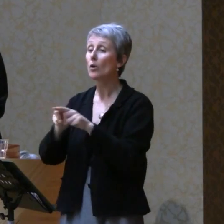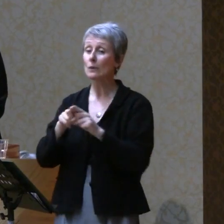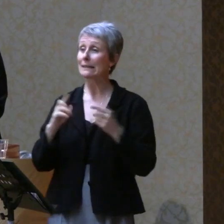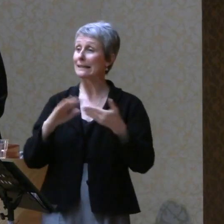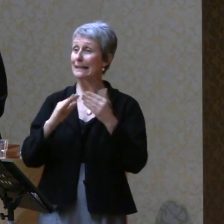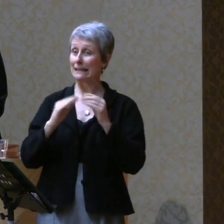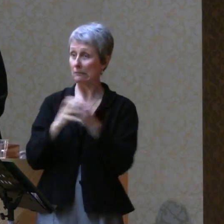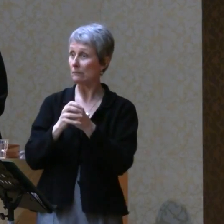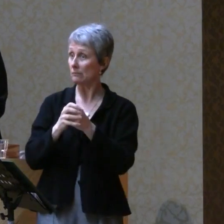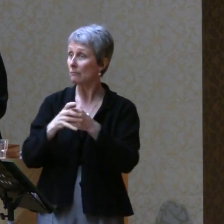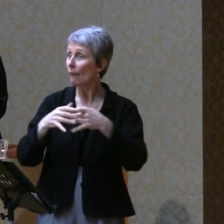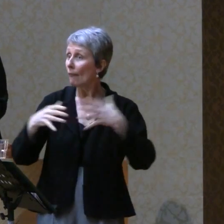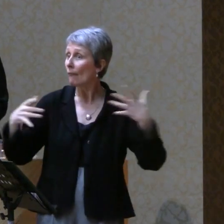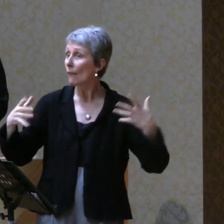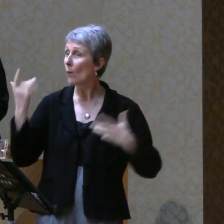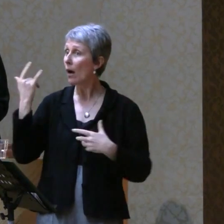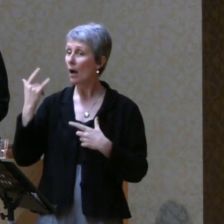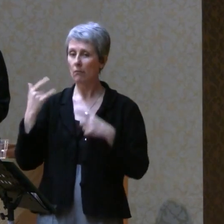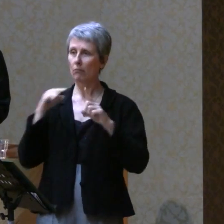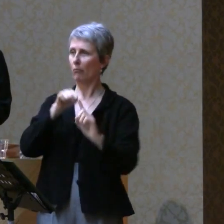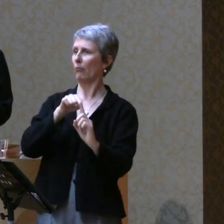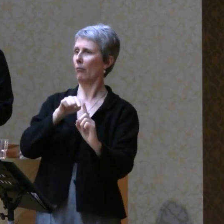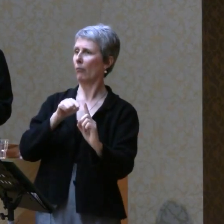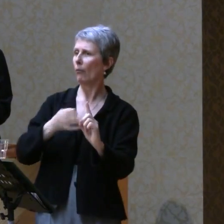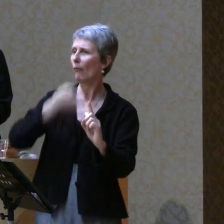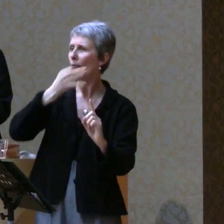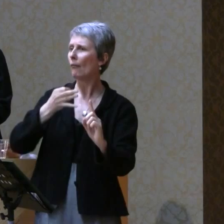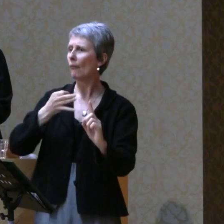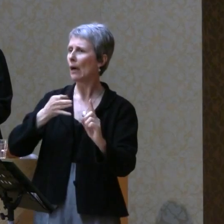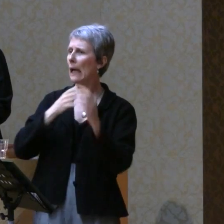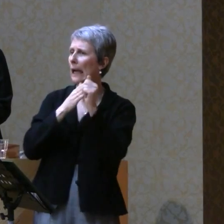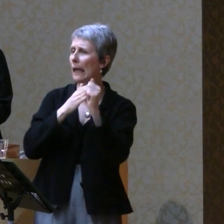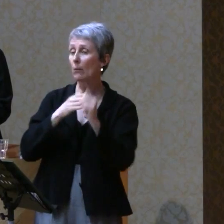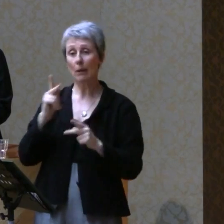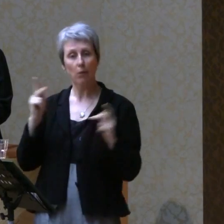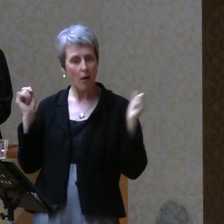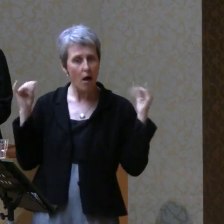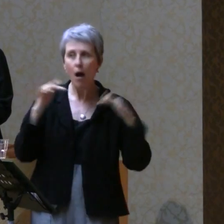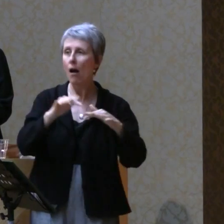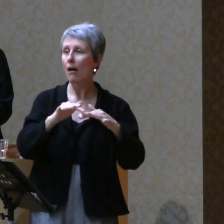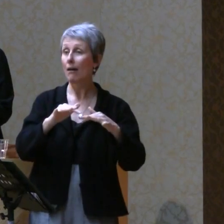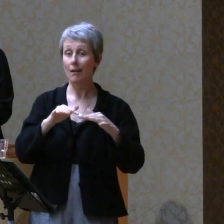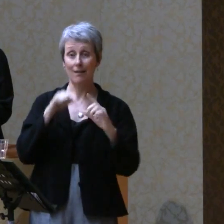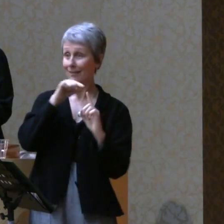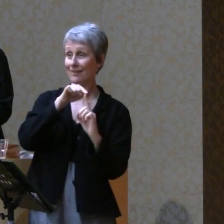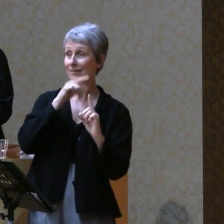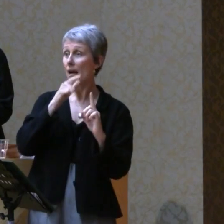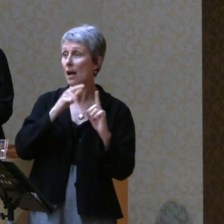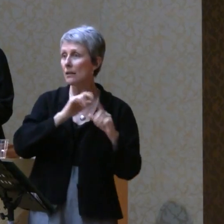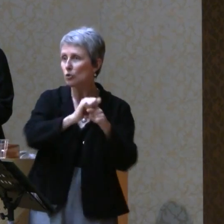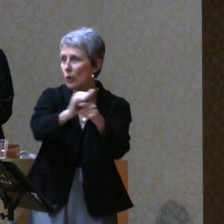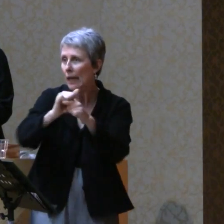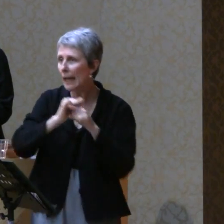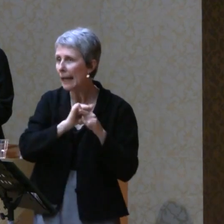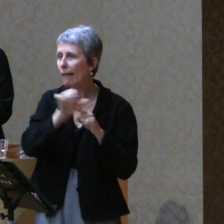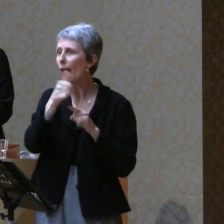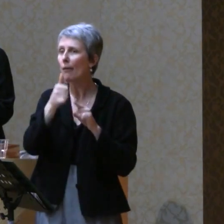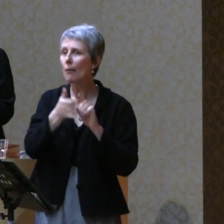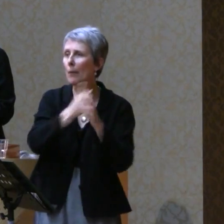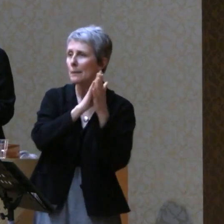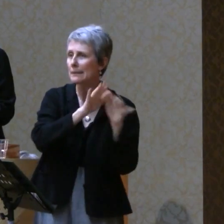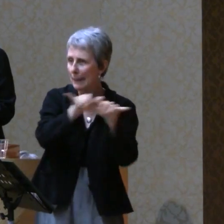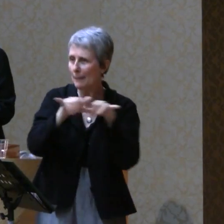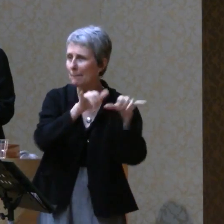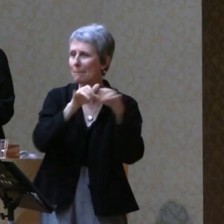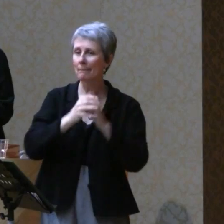seemed to be gathered because of charisma and eloquence of a leader. But, if that leader didn't train other disciples